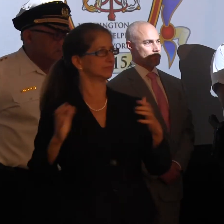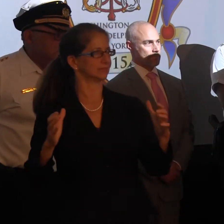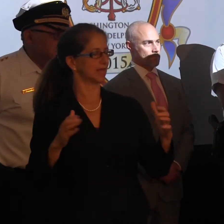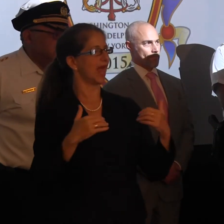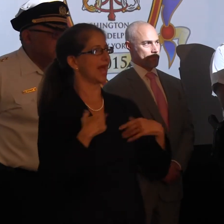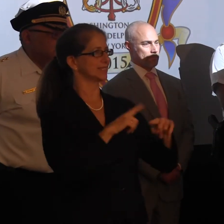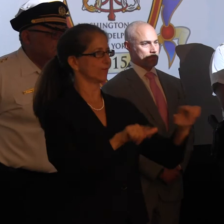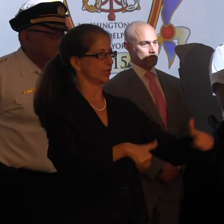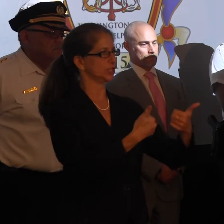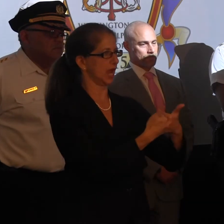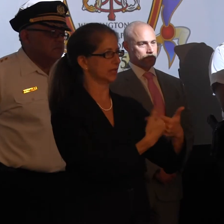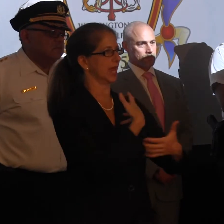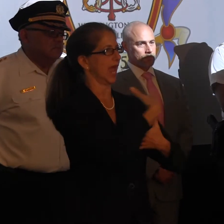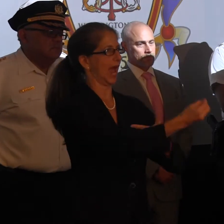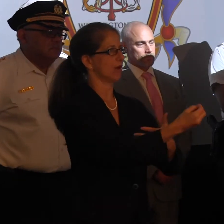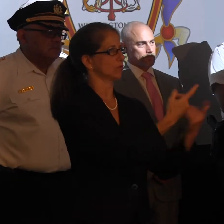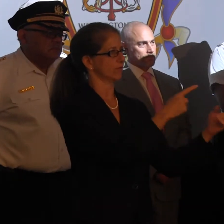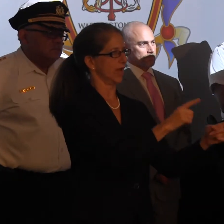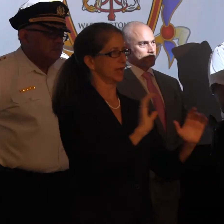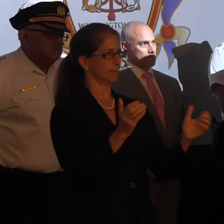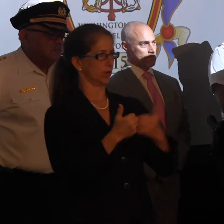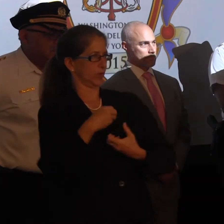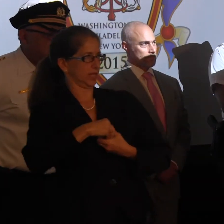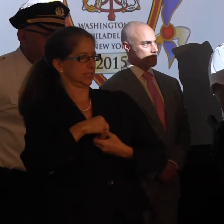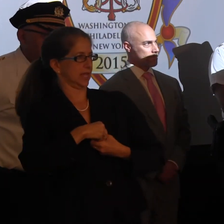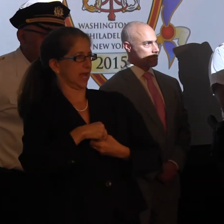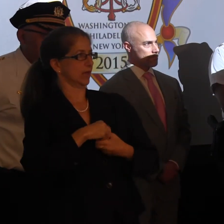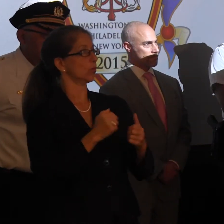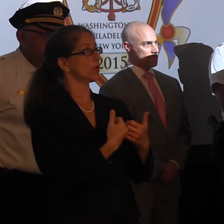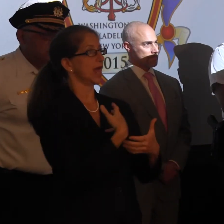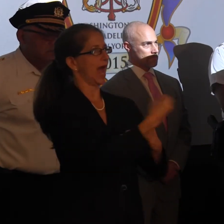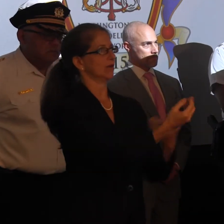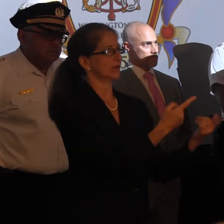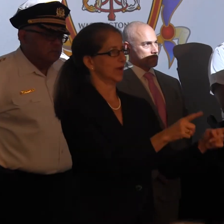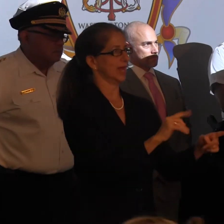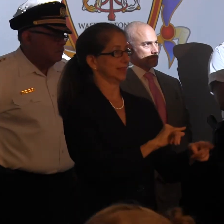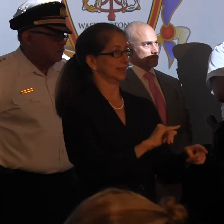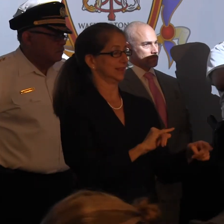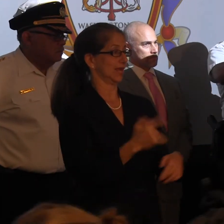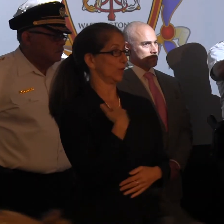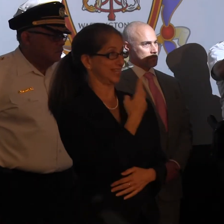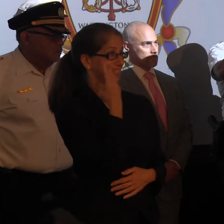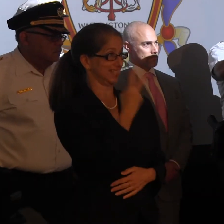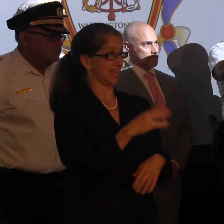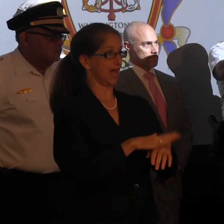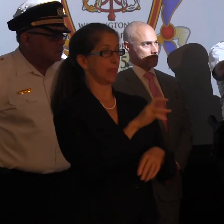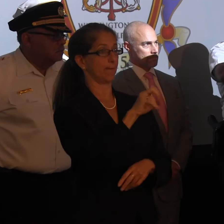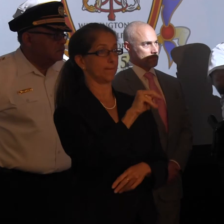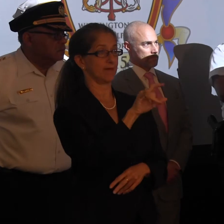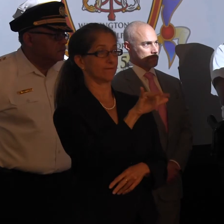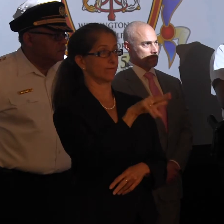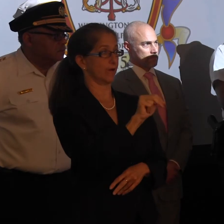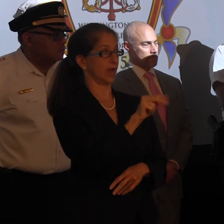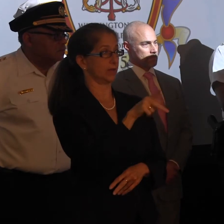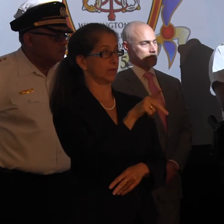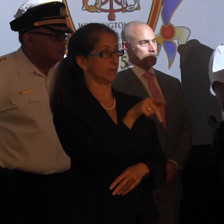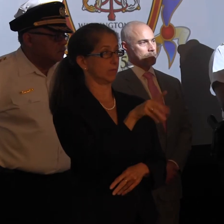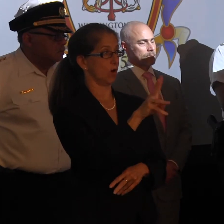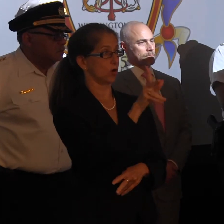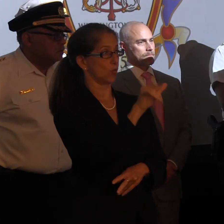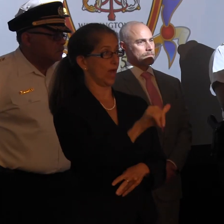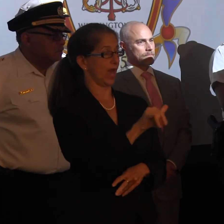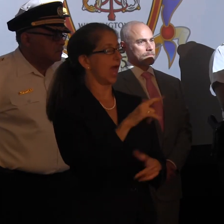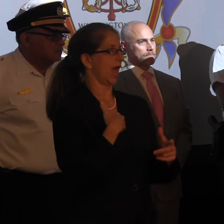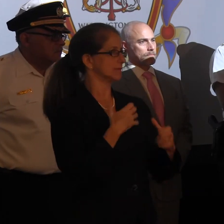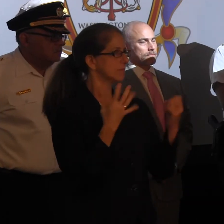challenges, an outdoor event as opposed to an indoor event. With an outdoor event such as we see here on the Ben Franklin Parkway in Philadelphia, it creates